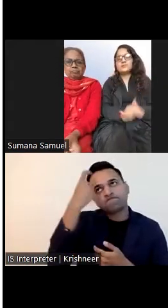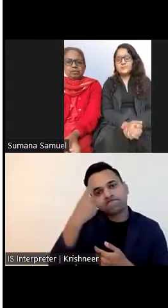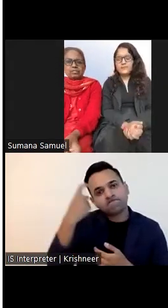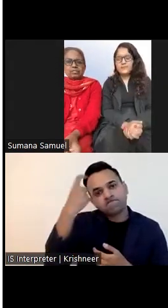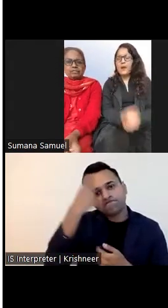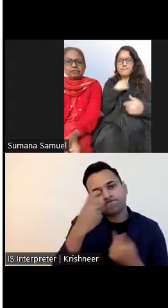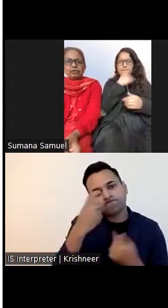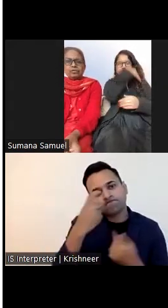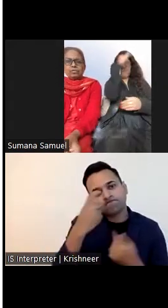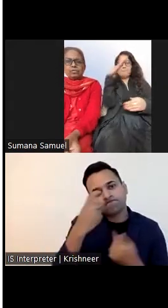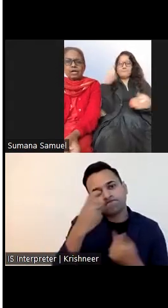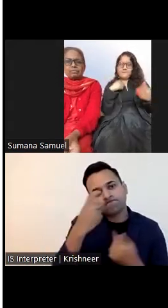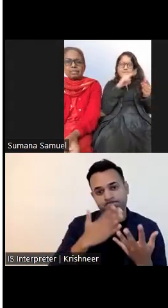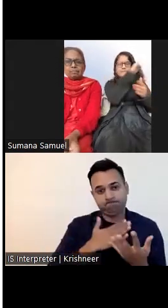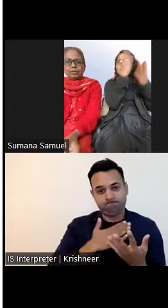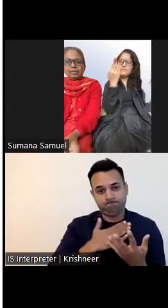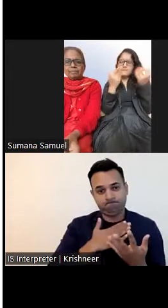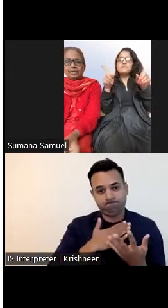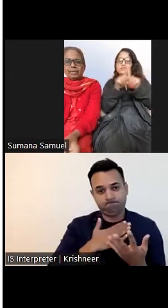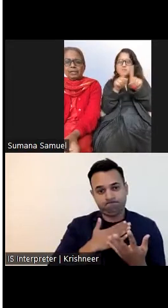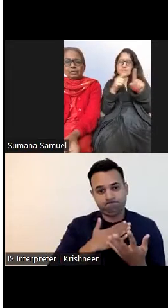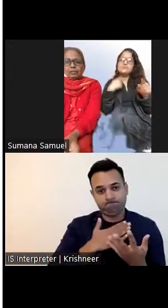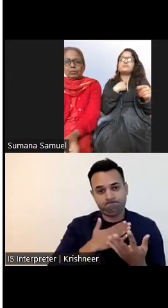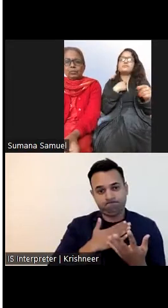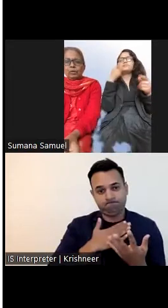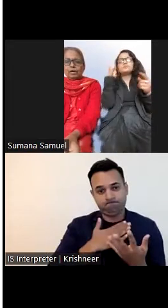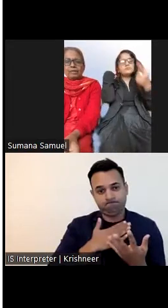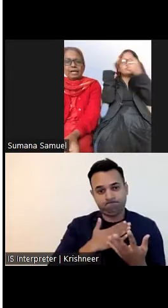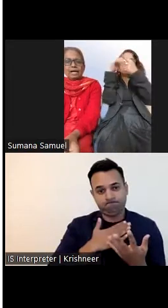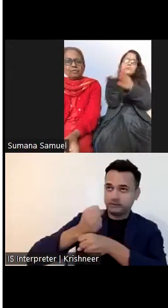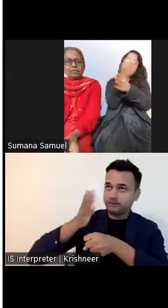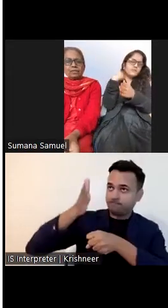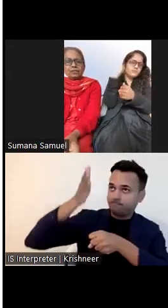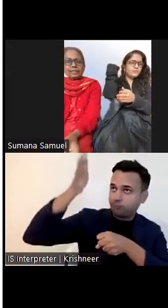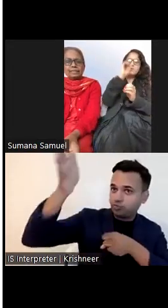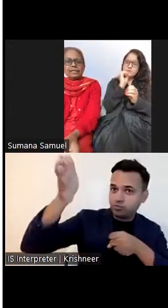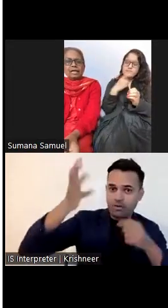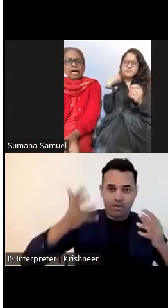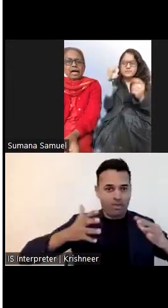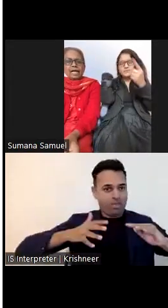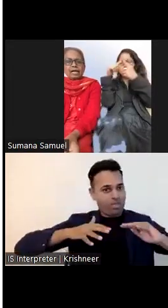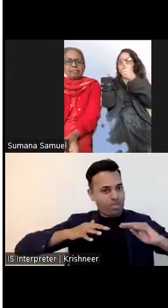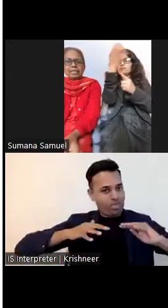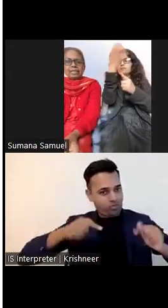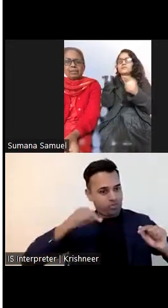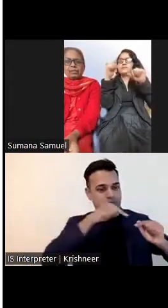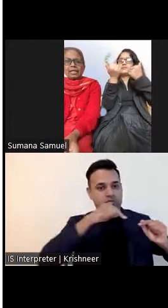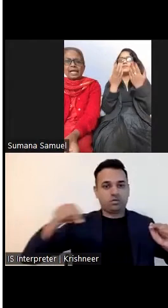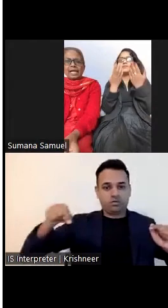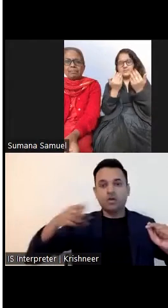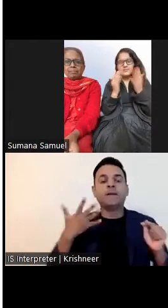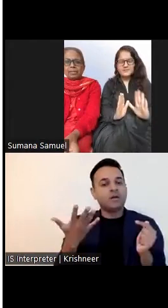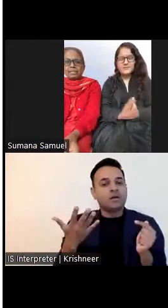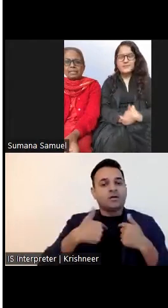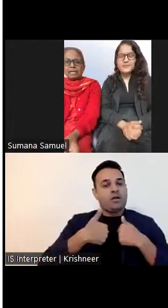Because of those who have supported me through our hard work together, I have been able to